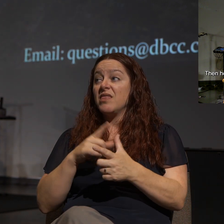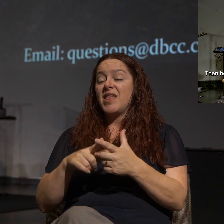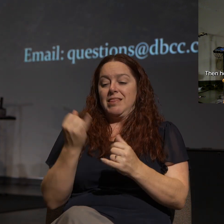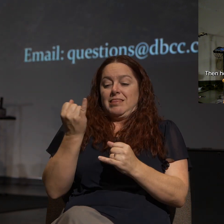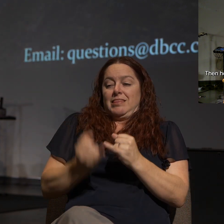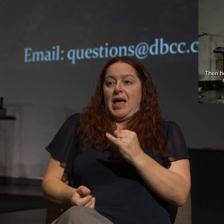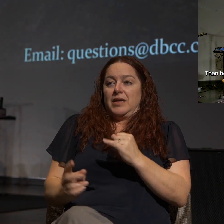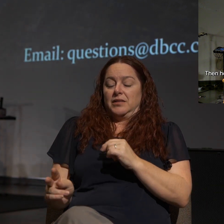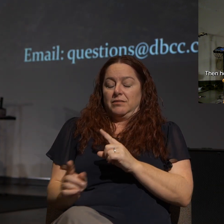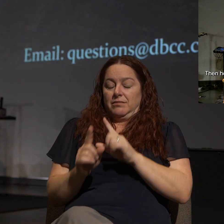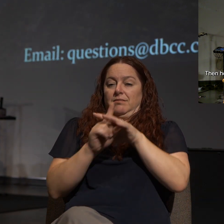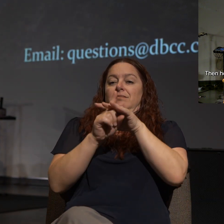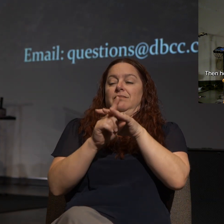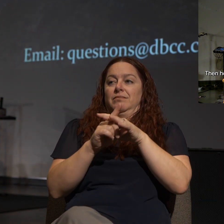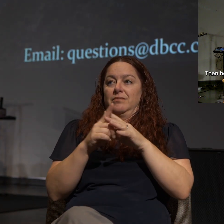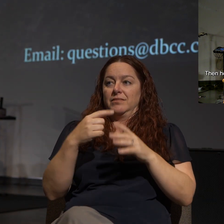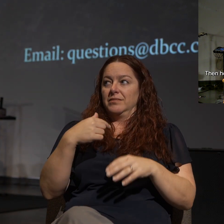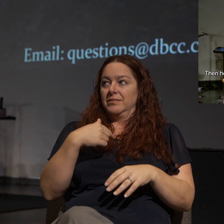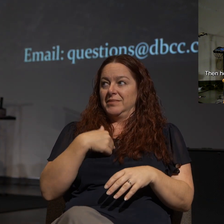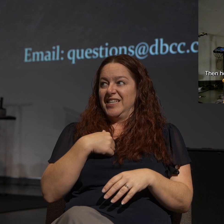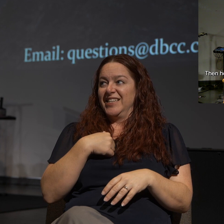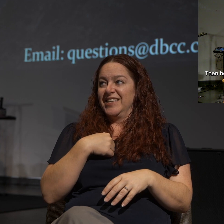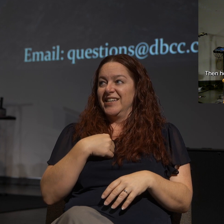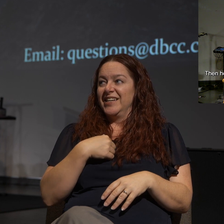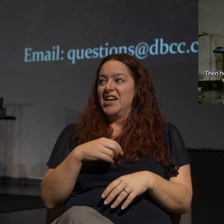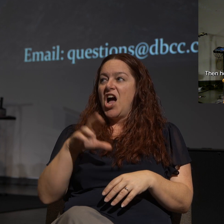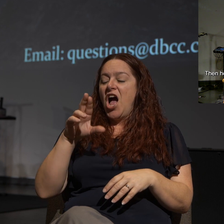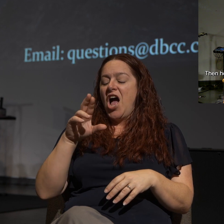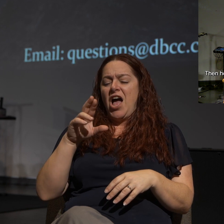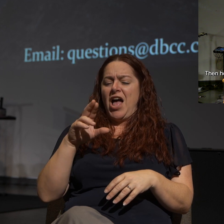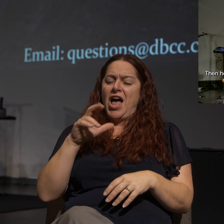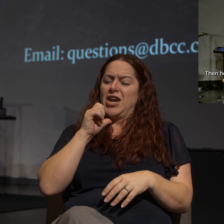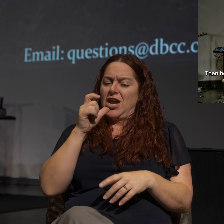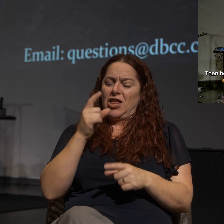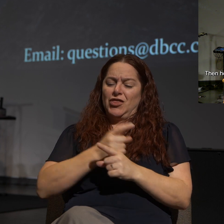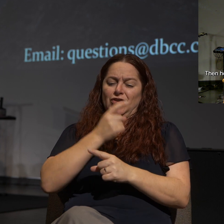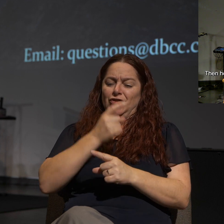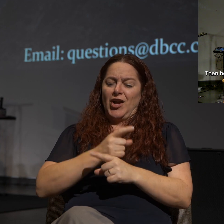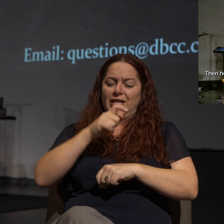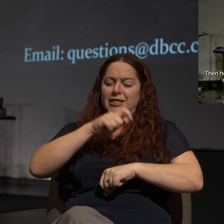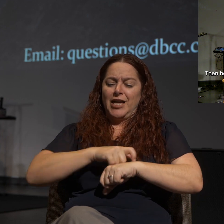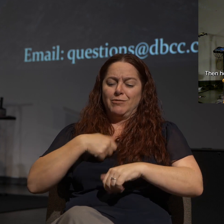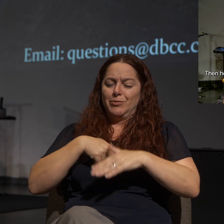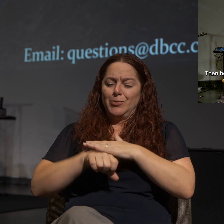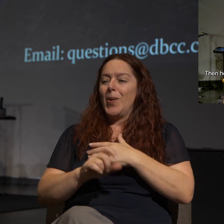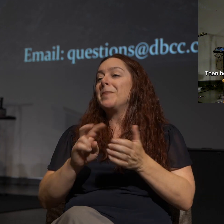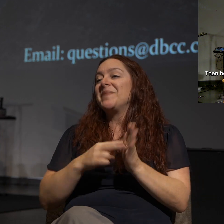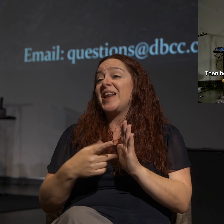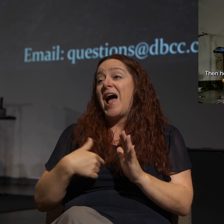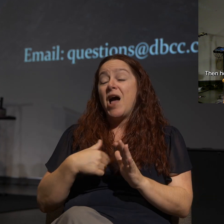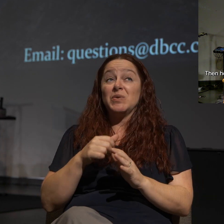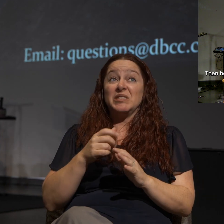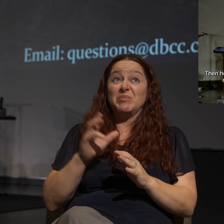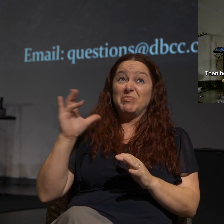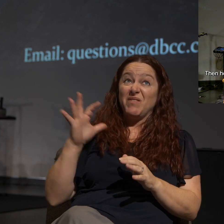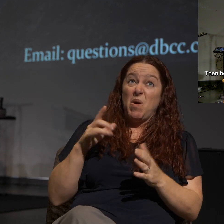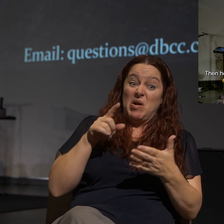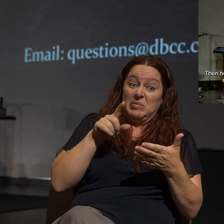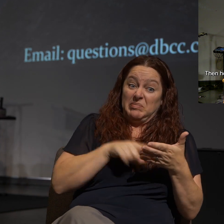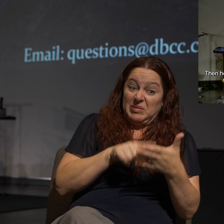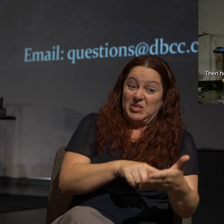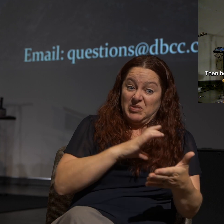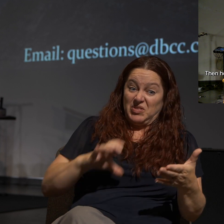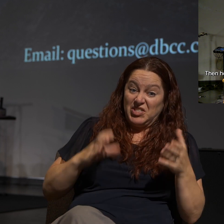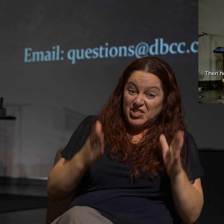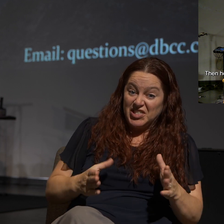also as to one untimely born. Paul kind of minimizes himself. Yeah, I wasn't on the train right away. I was persecuting Christians and I became